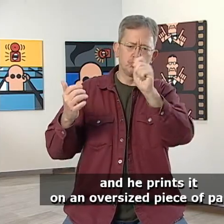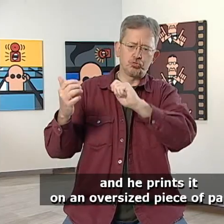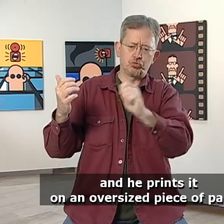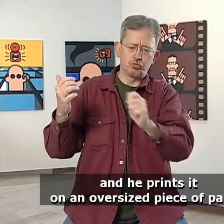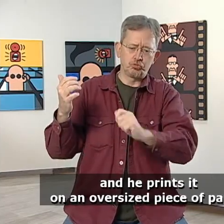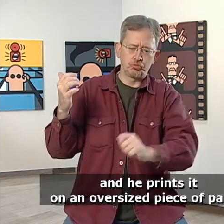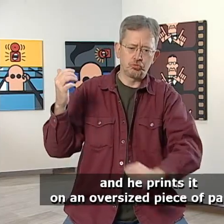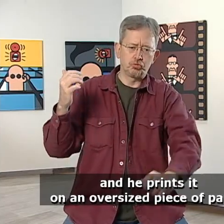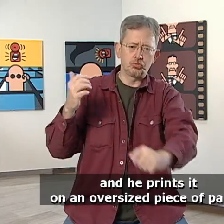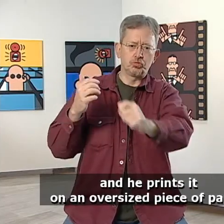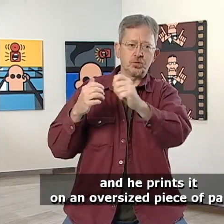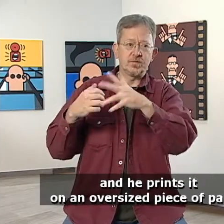piece of paper.